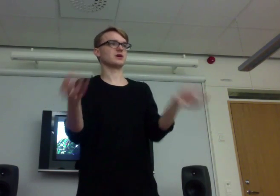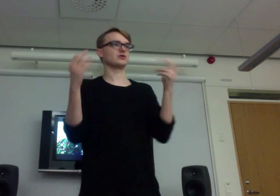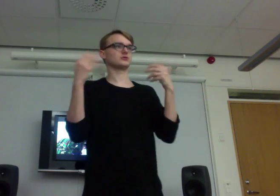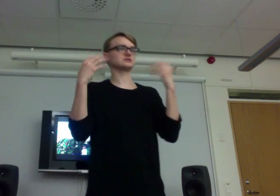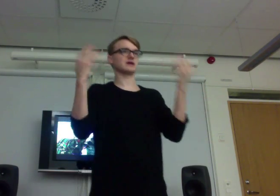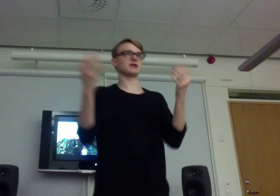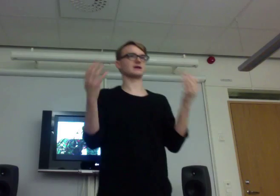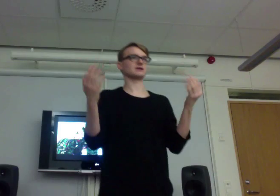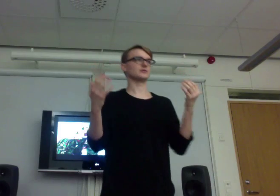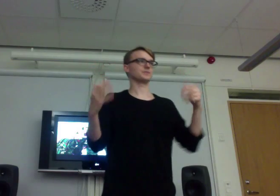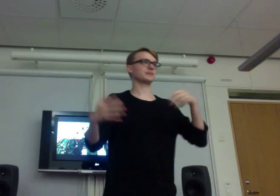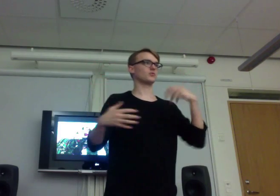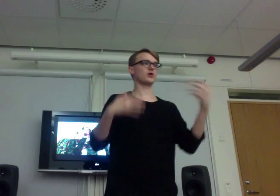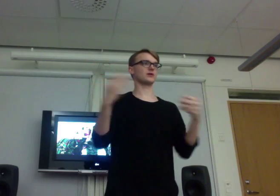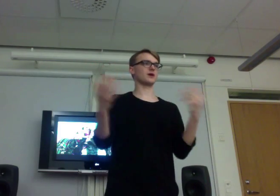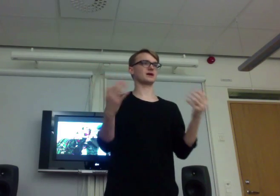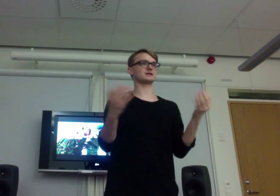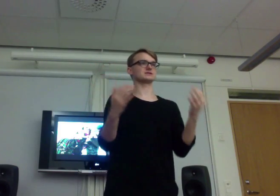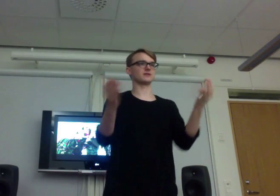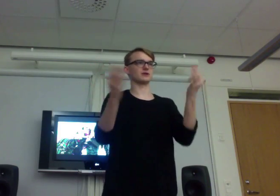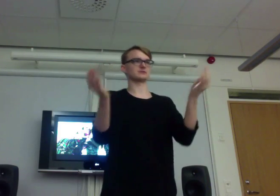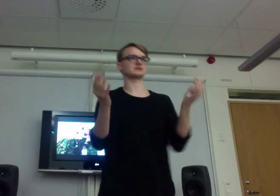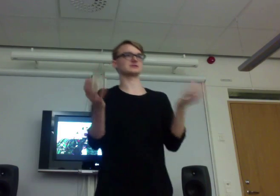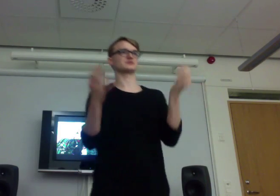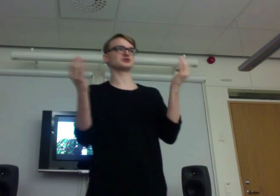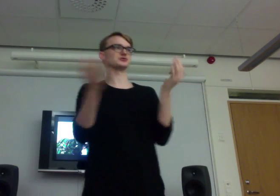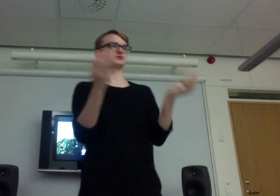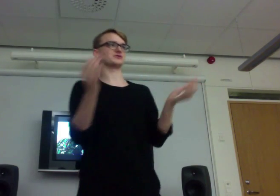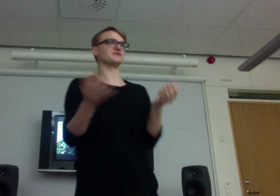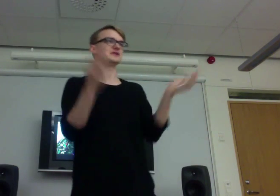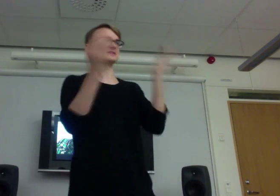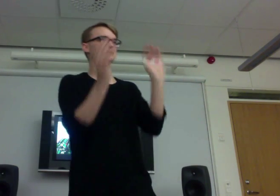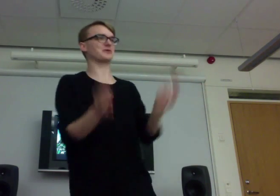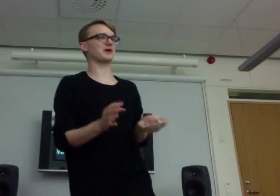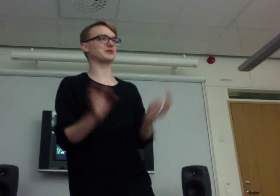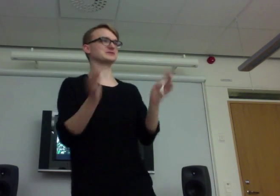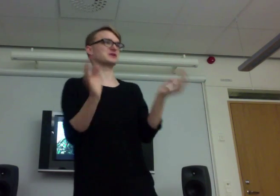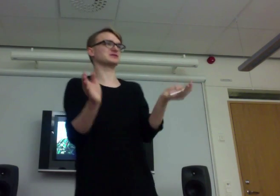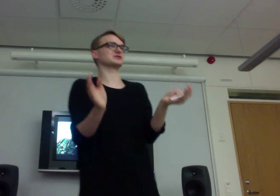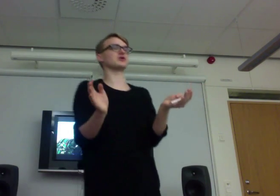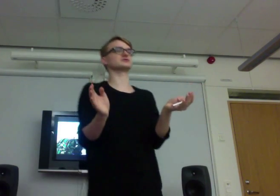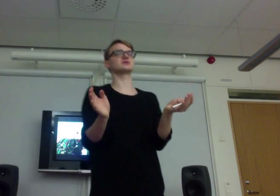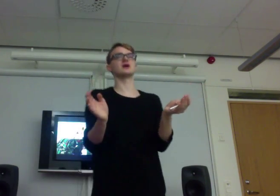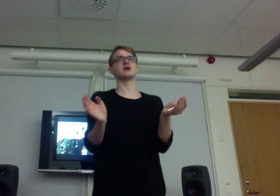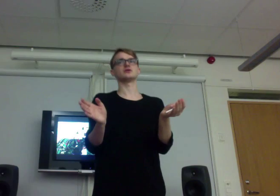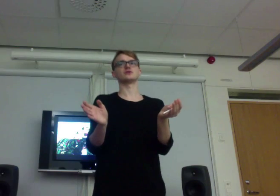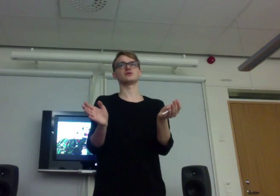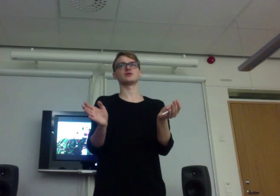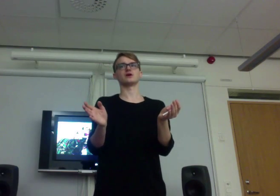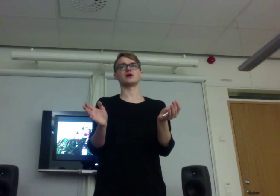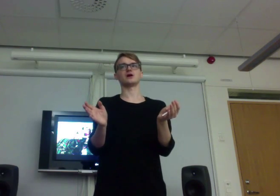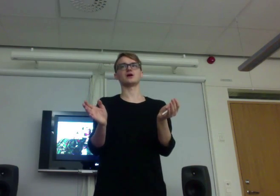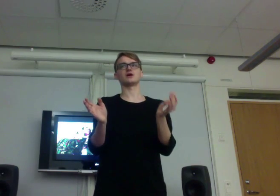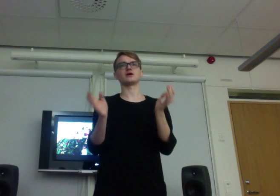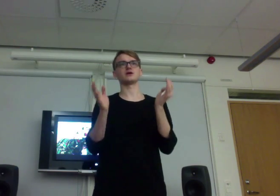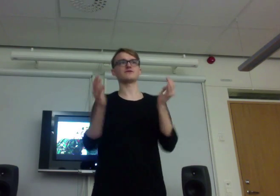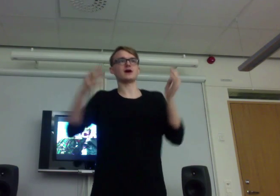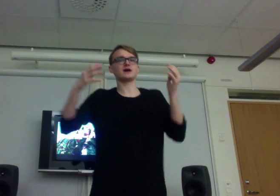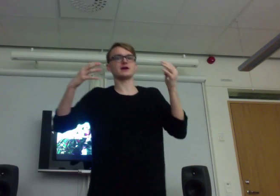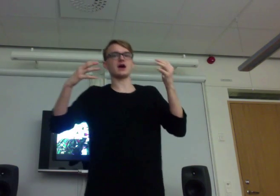You say, like, Walk a mile in someone else's shoes or feet, Or how the expression goes. If I have